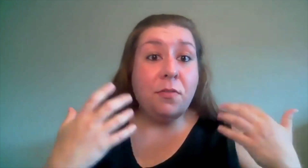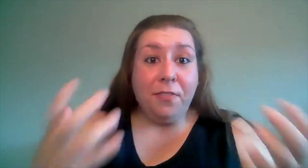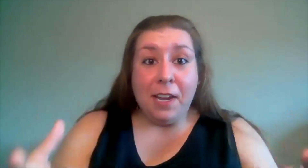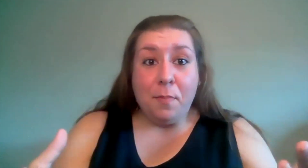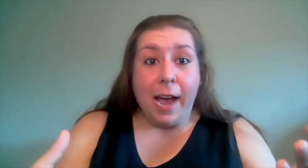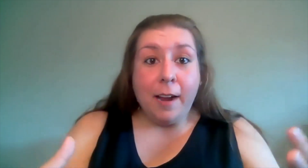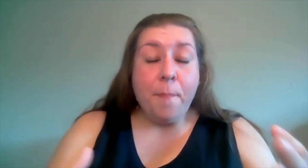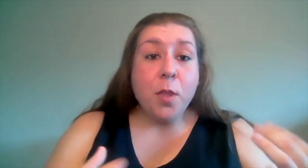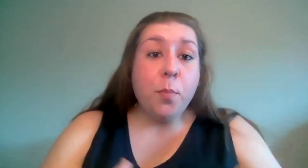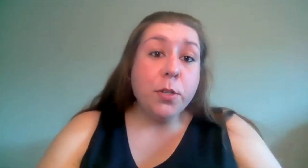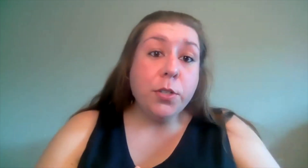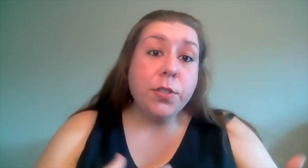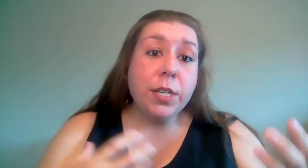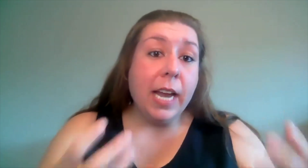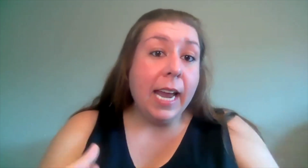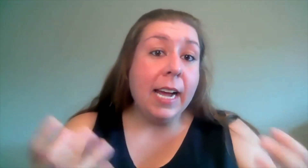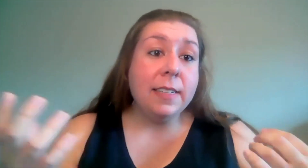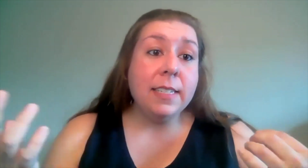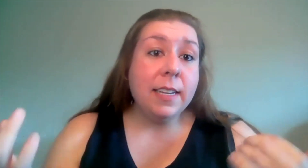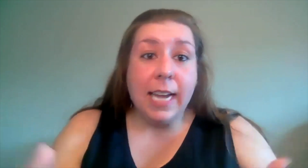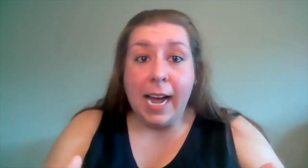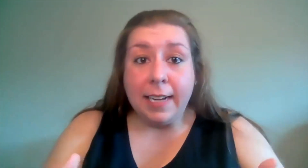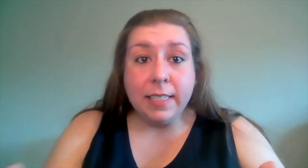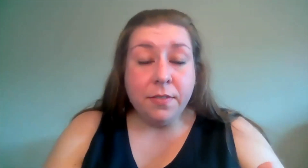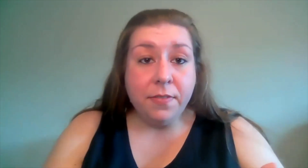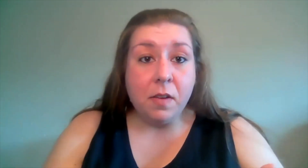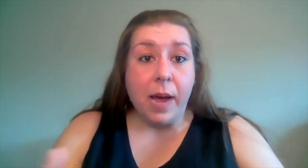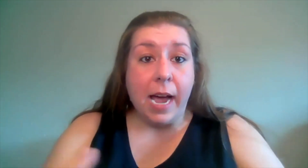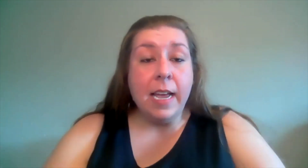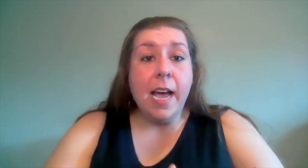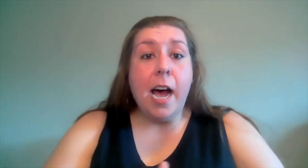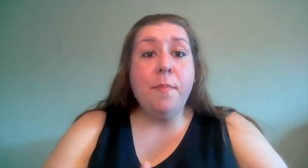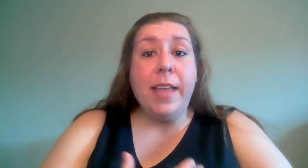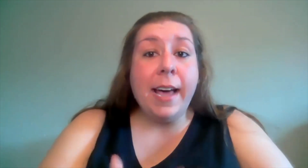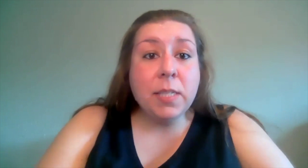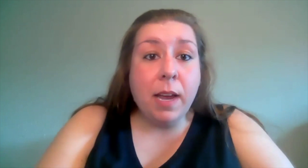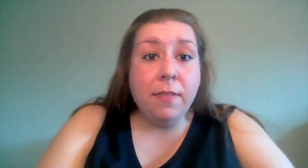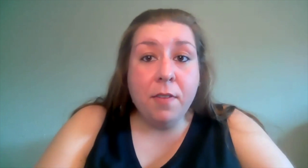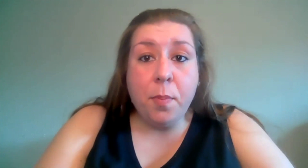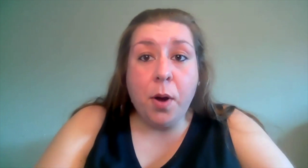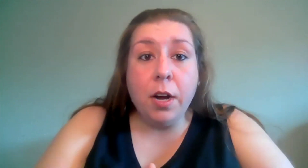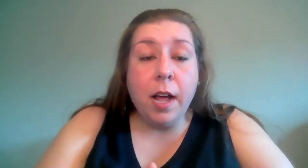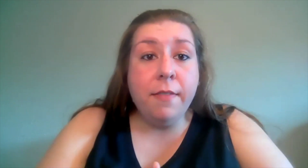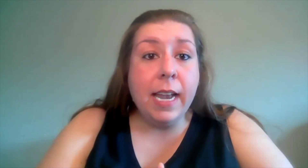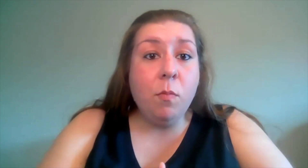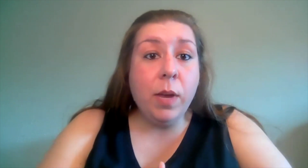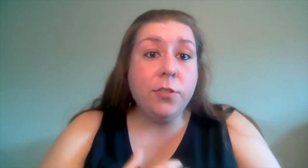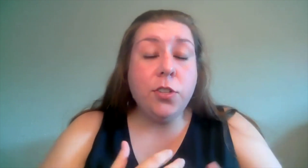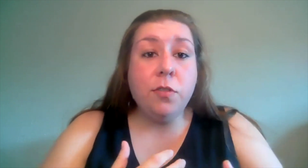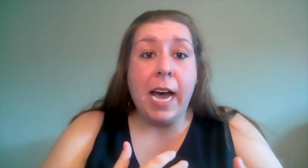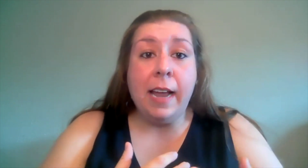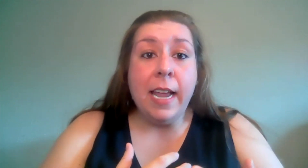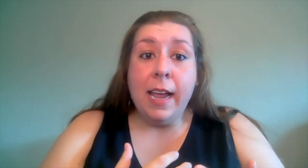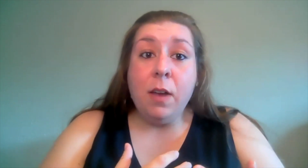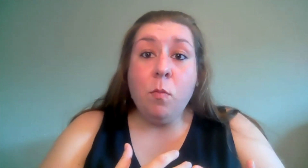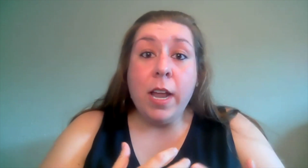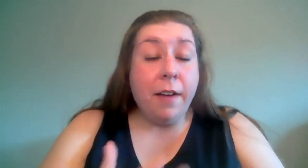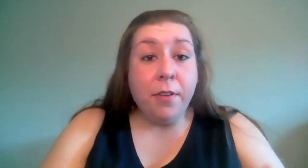feedback producer and cast feedback um that is my favorite part of it and we can do that in whatever